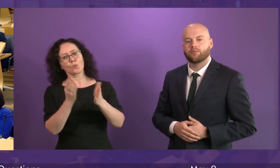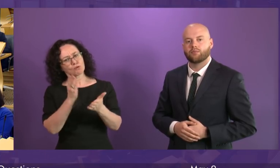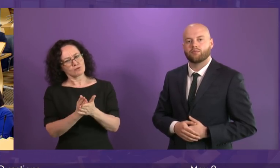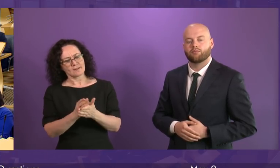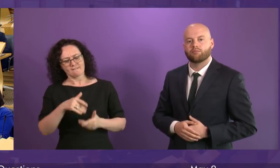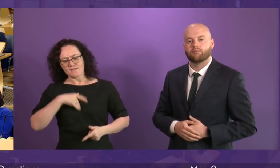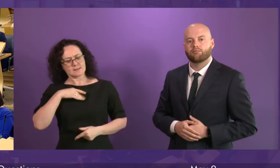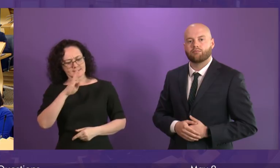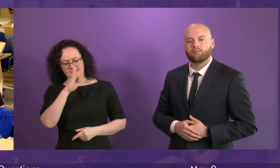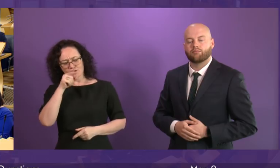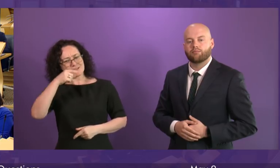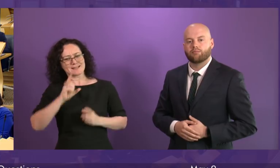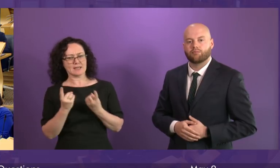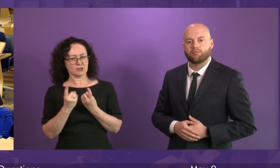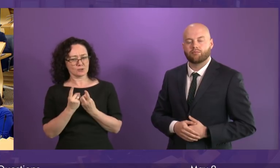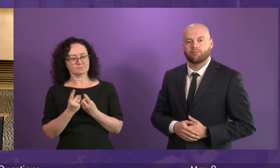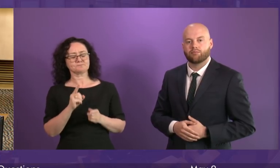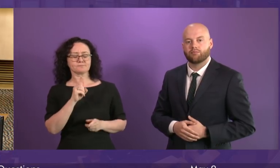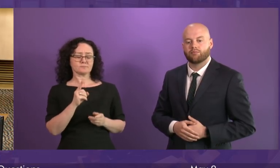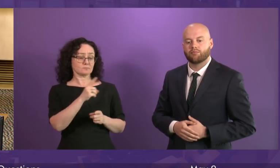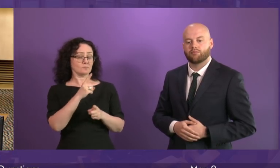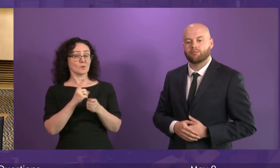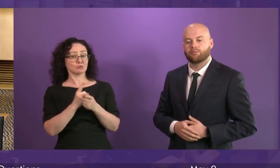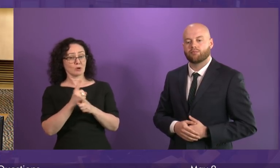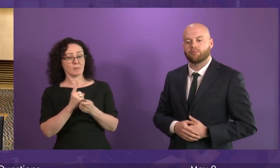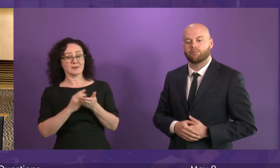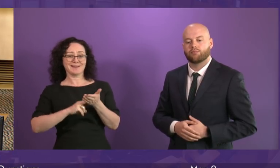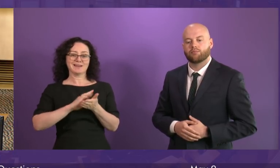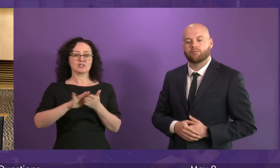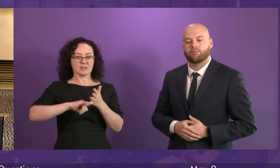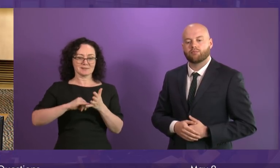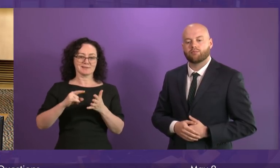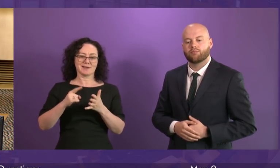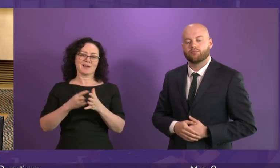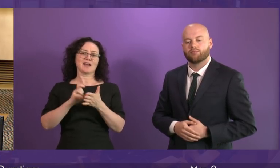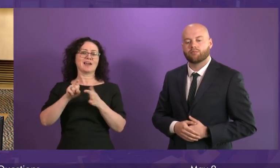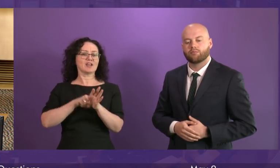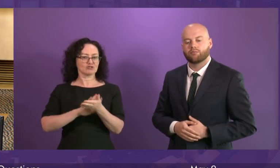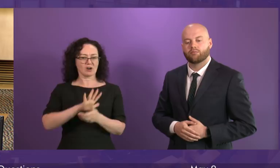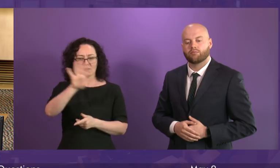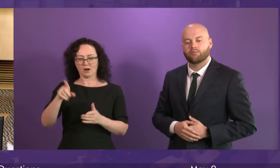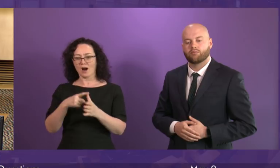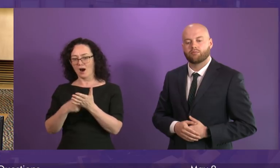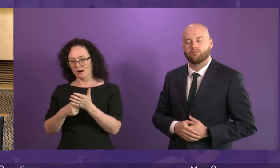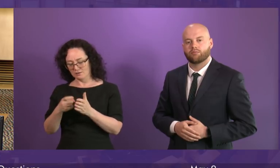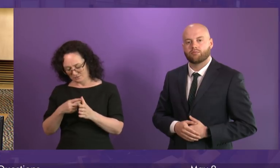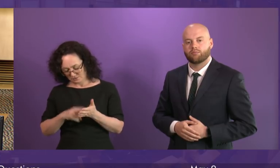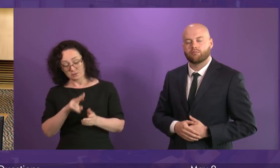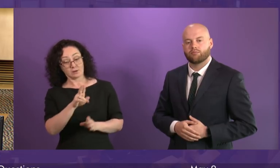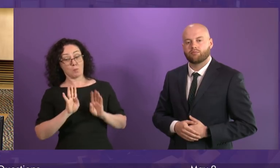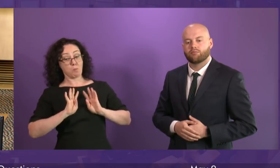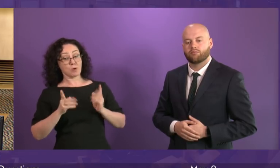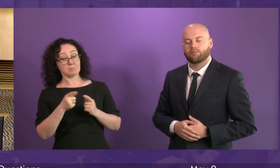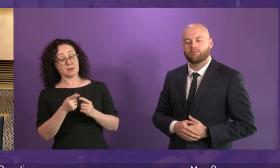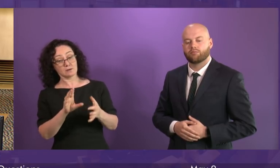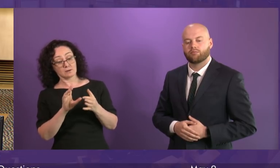when they are raised with us. In terms of the NHS Ayrshire and Ireland situation, the Health Board has advised that they are in contact with the Society of